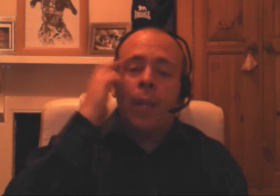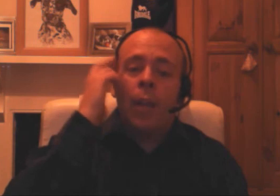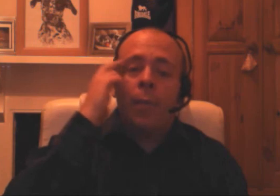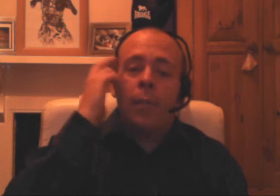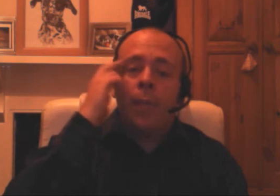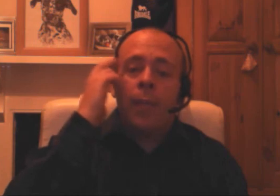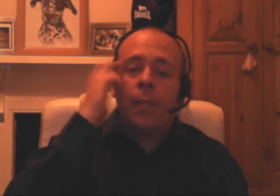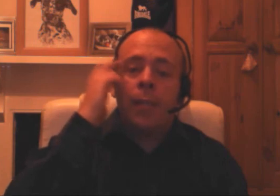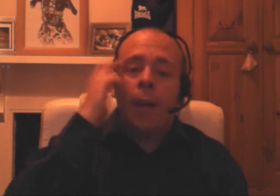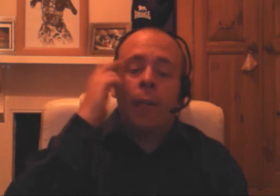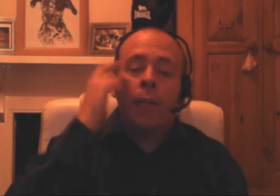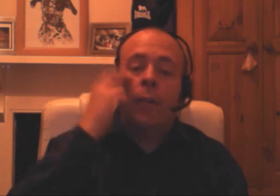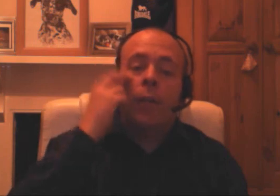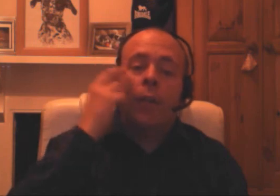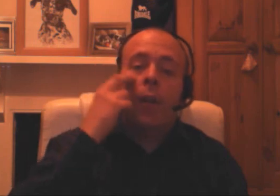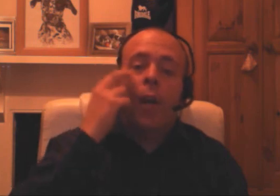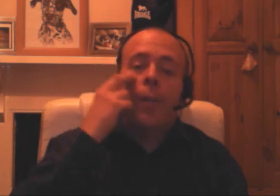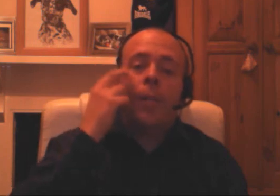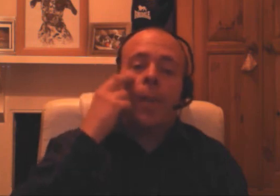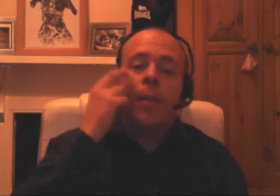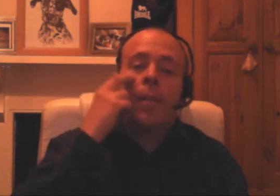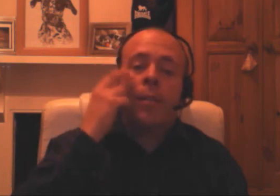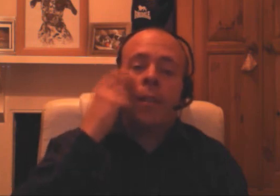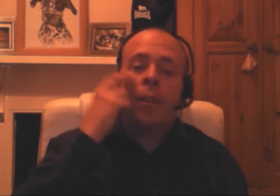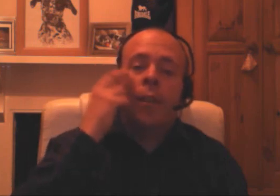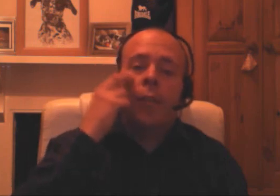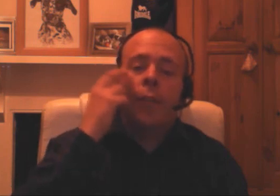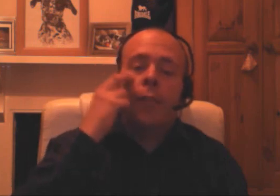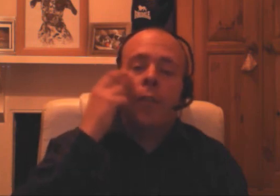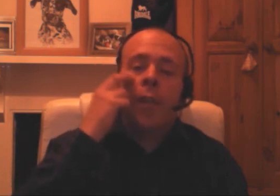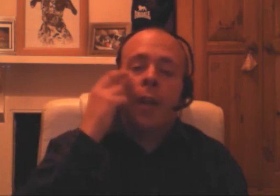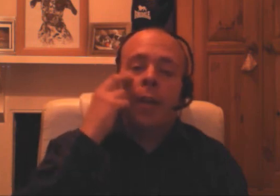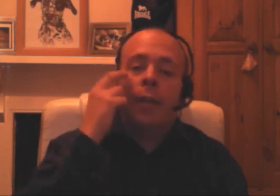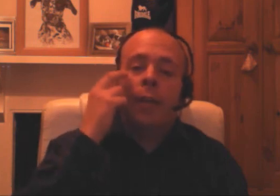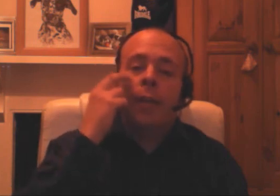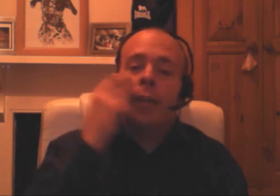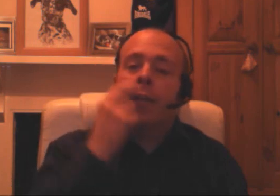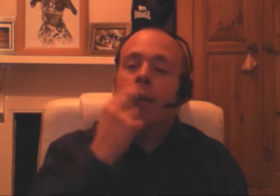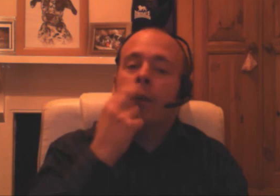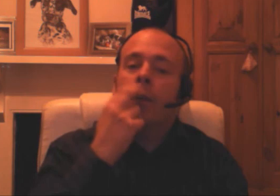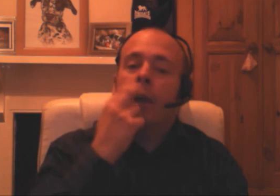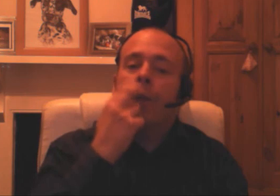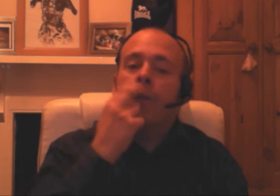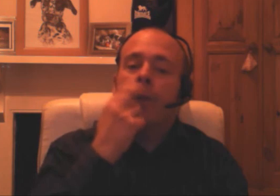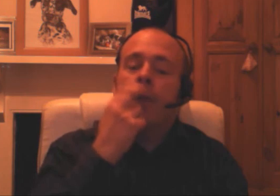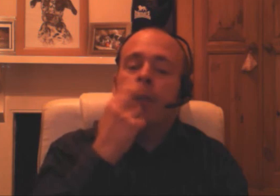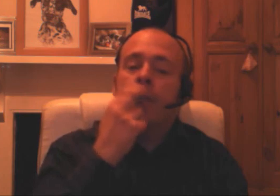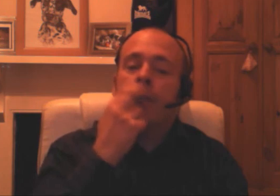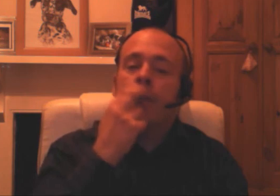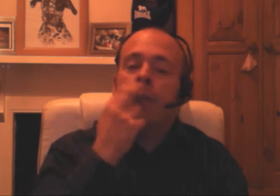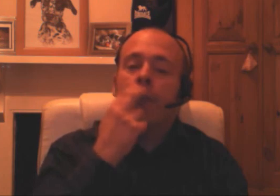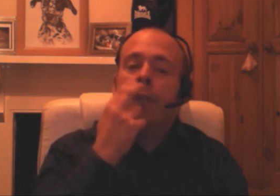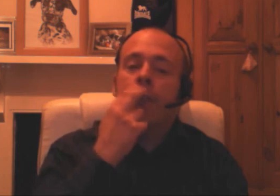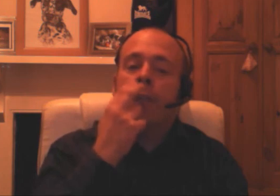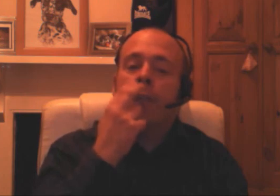in open spaces now. Open spaces are full of fresh air. Open spaces are full of lovely scenery.